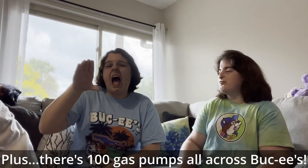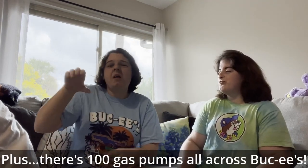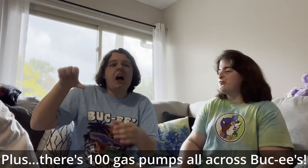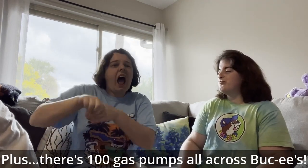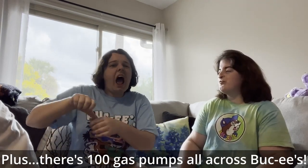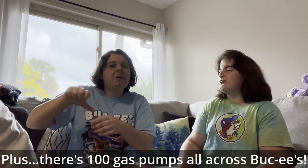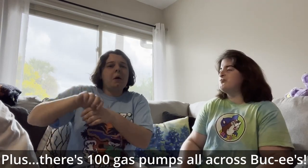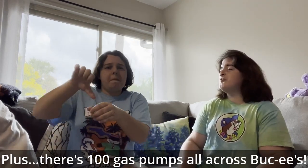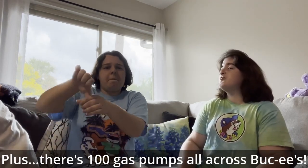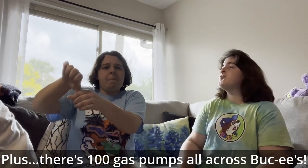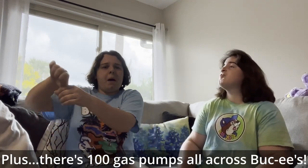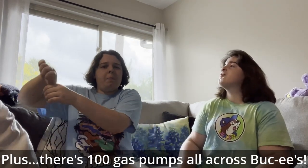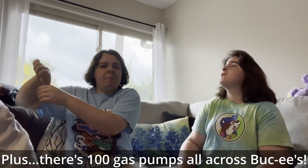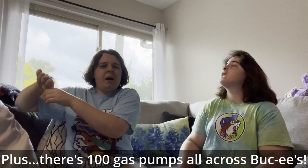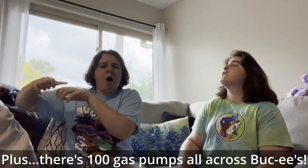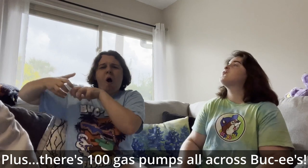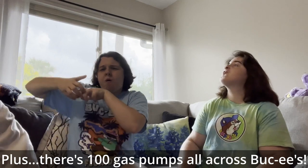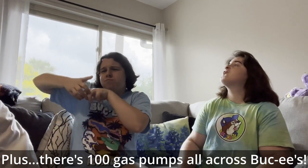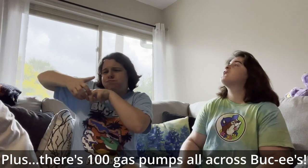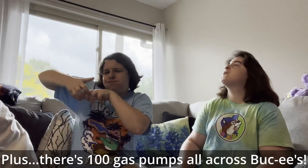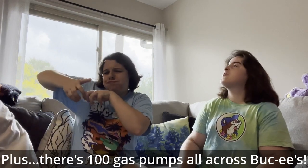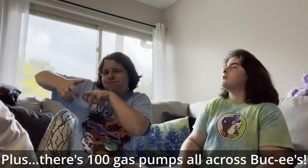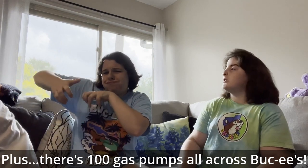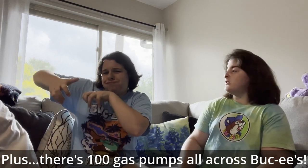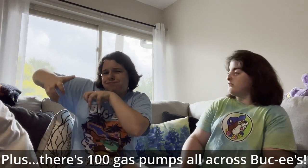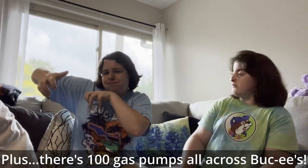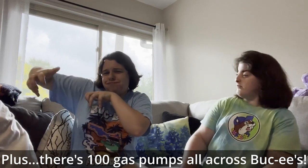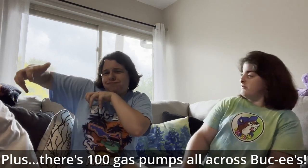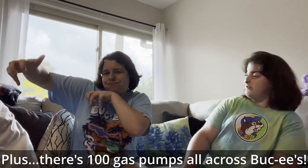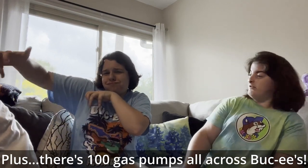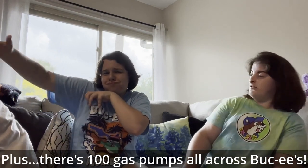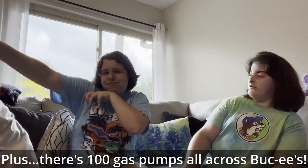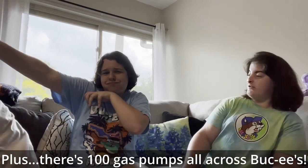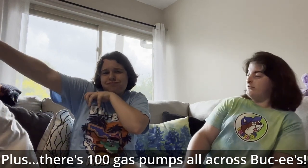know I want to do.